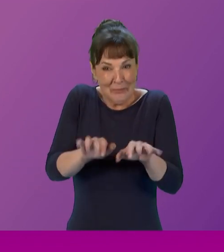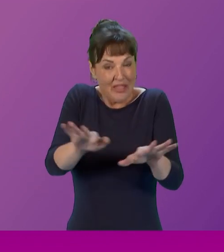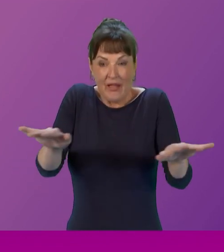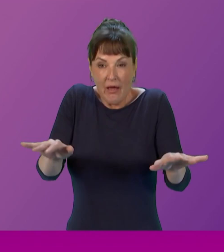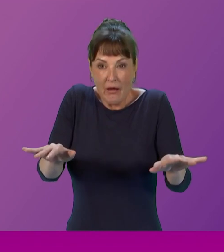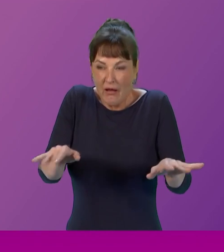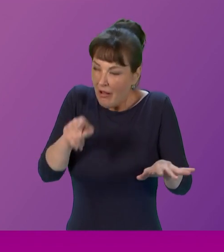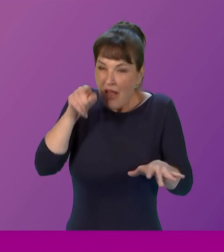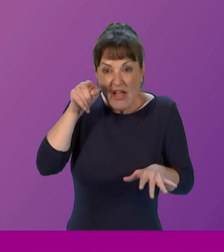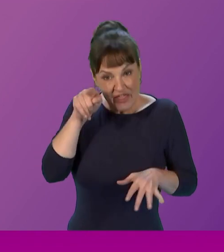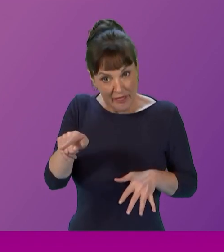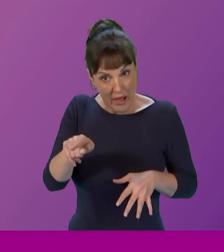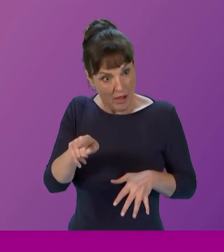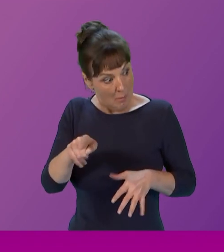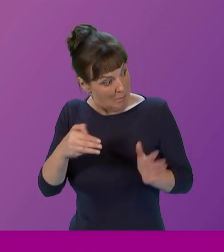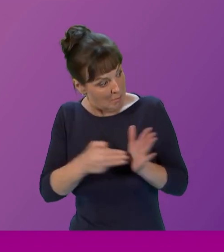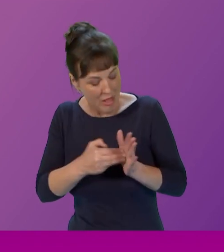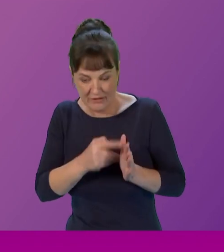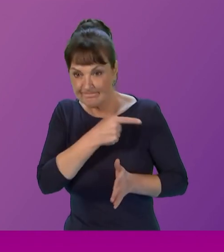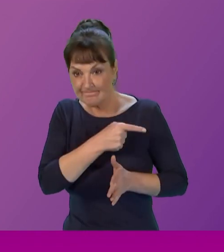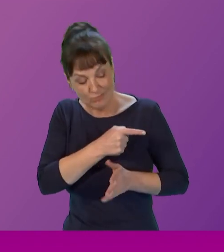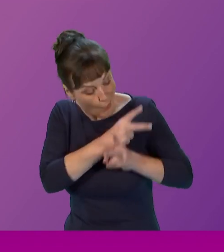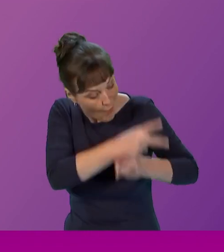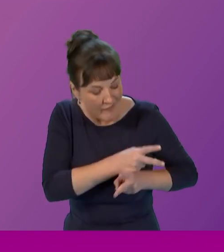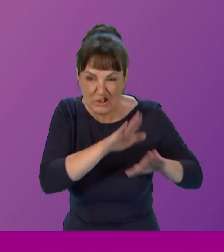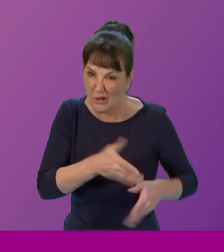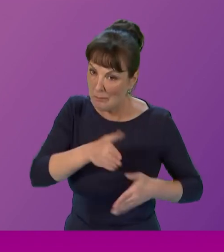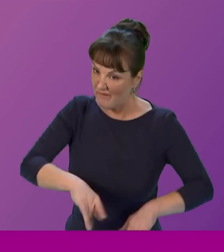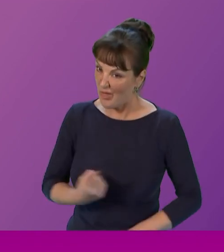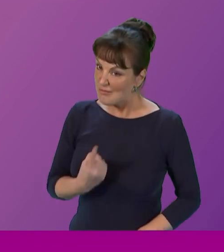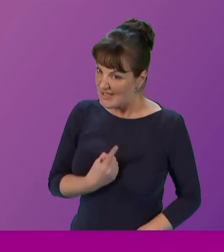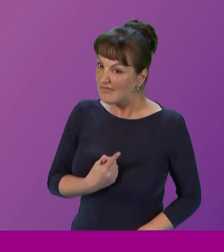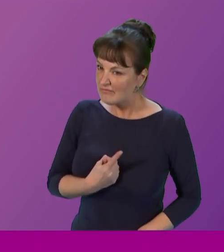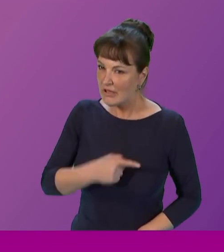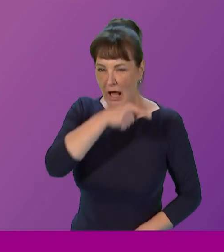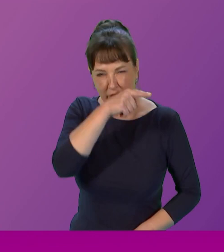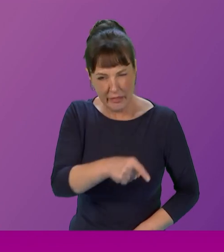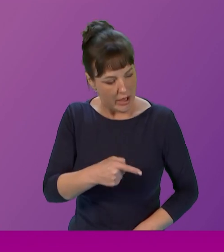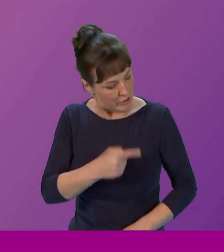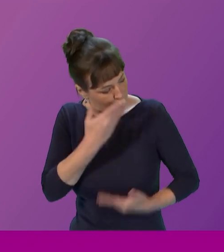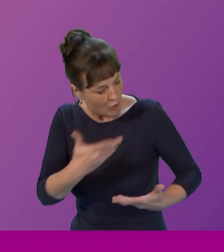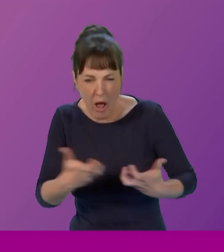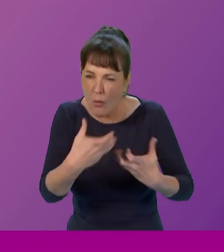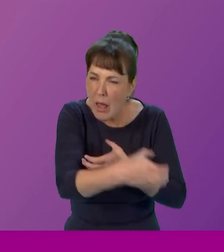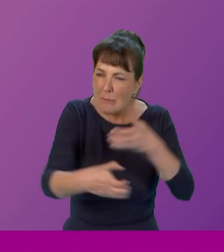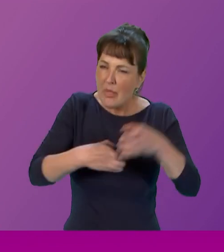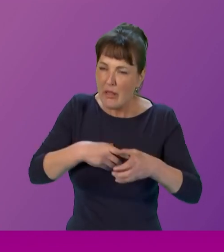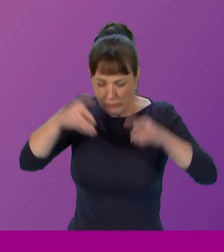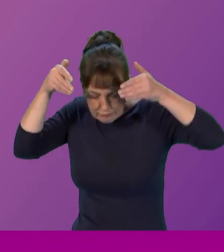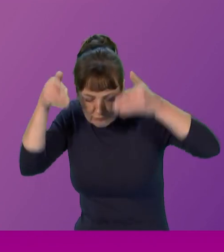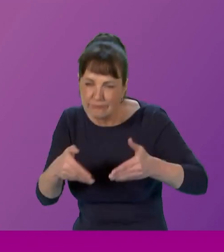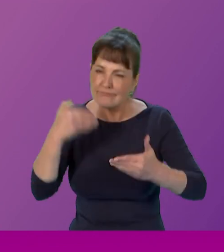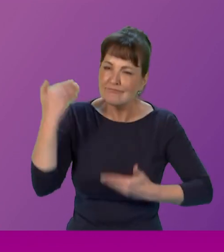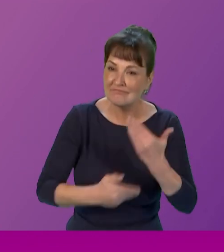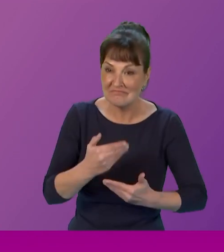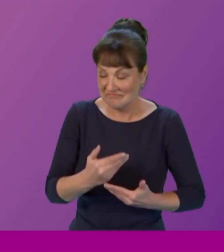they put our lives before theirs to care and love us and set the standard for empathy and dedication furthermore for the past